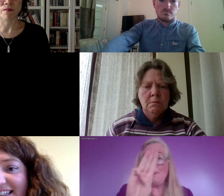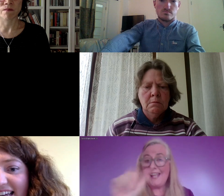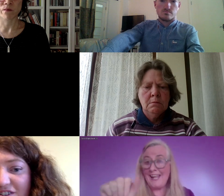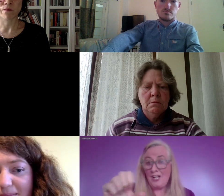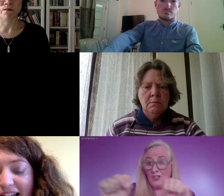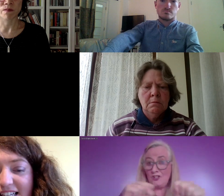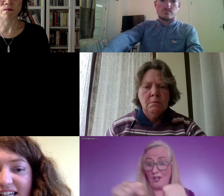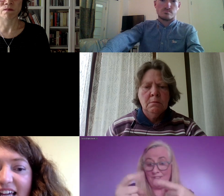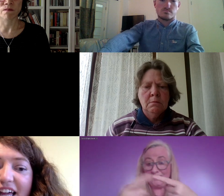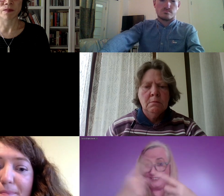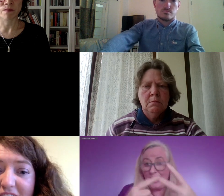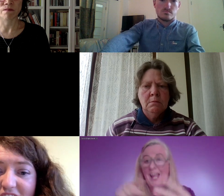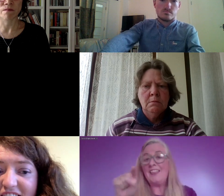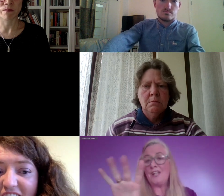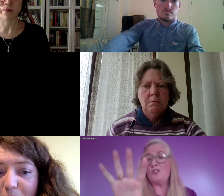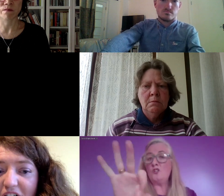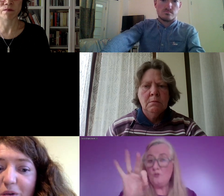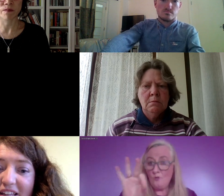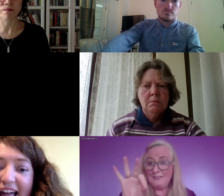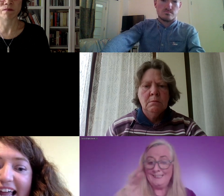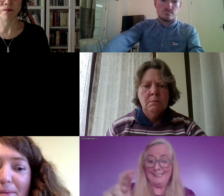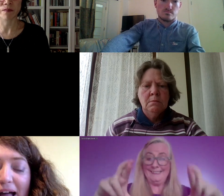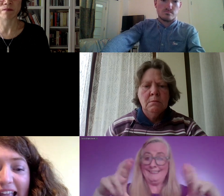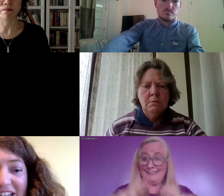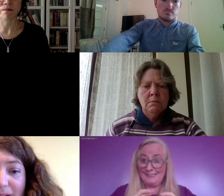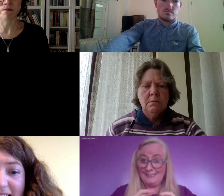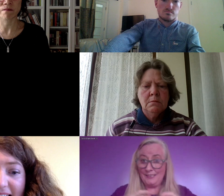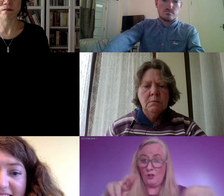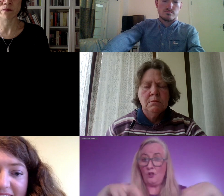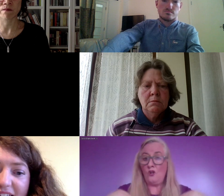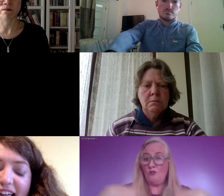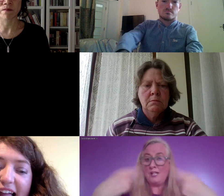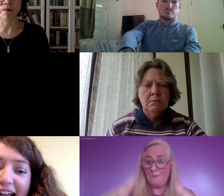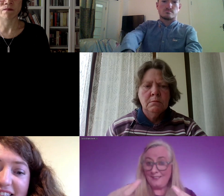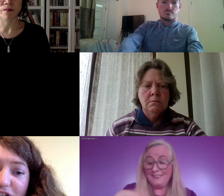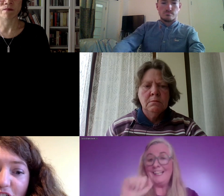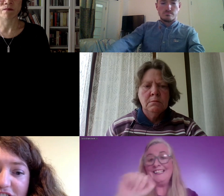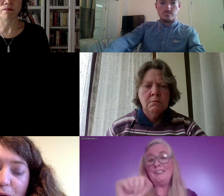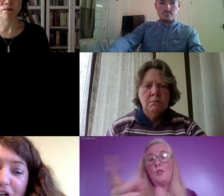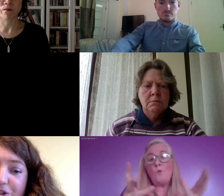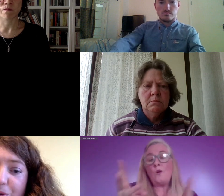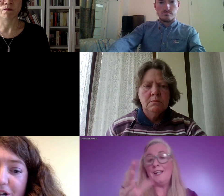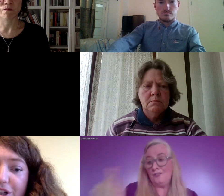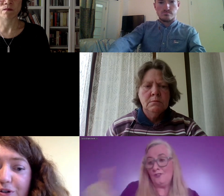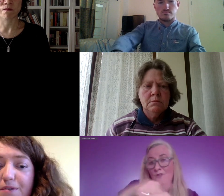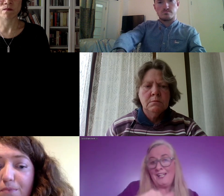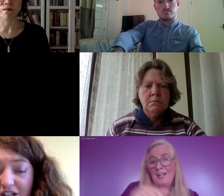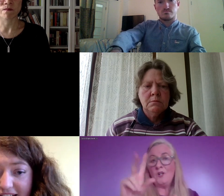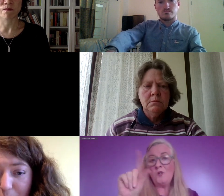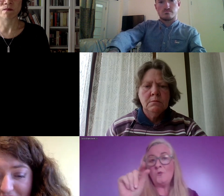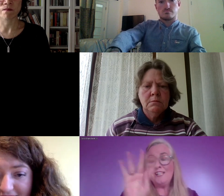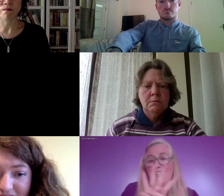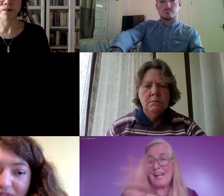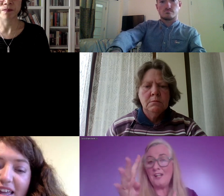choice, dignity and respect. Peter started work with the ILMI in 2019 as the cross-border social inclusion